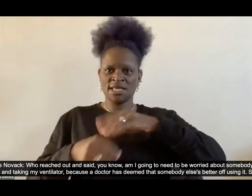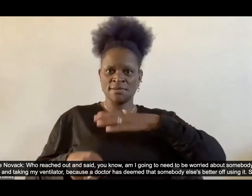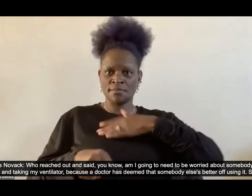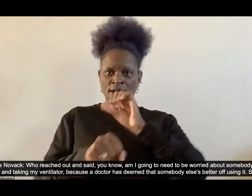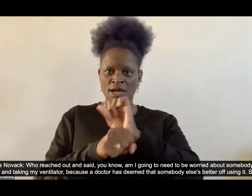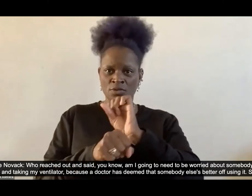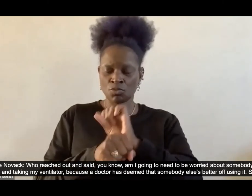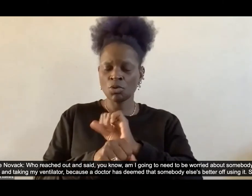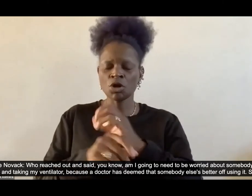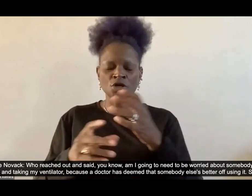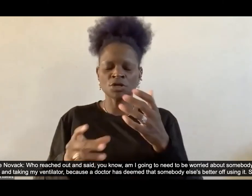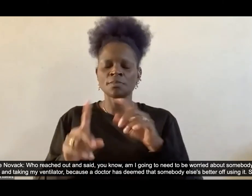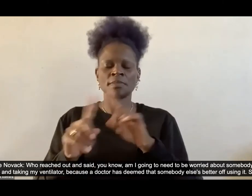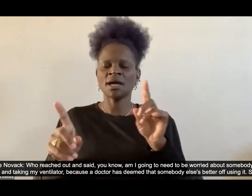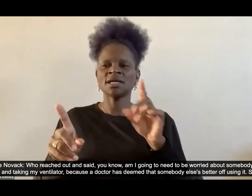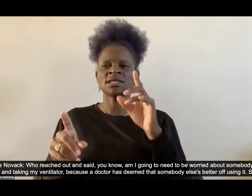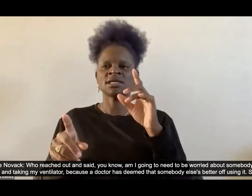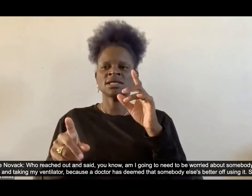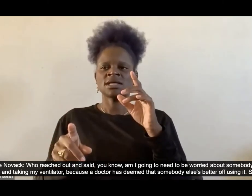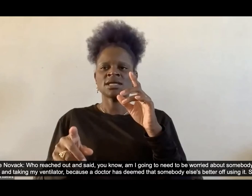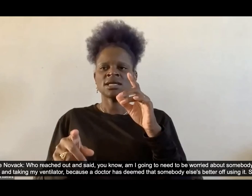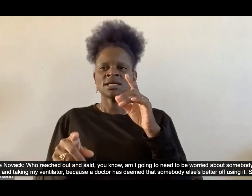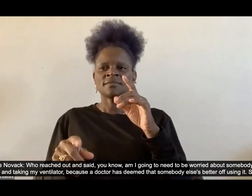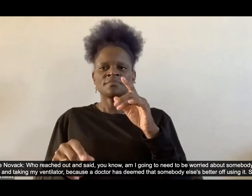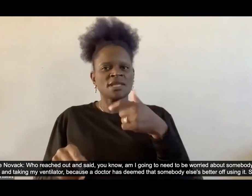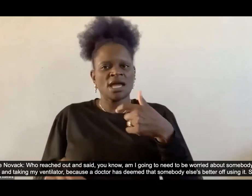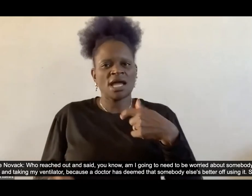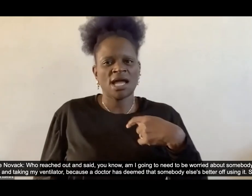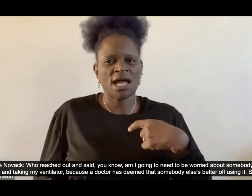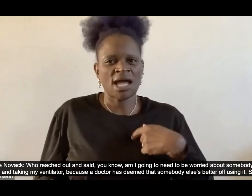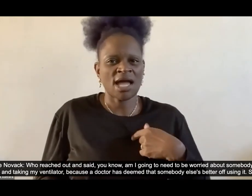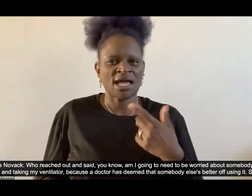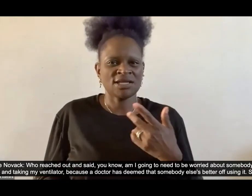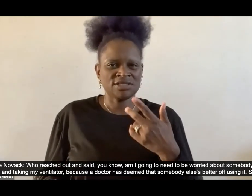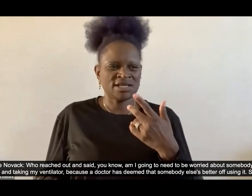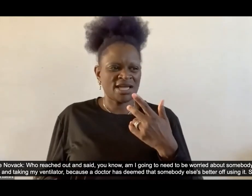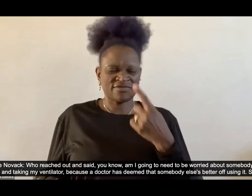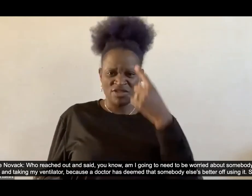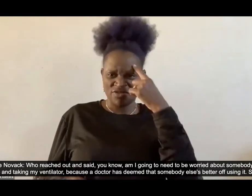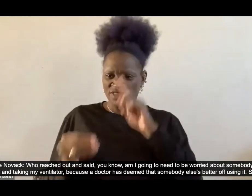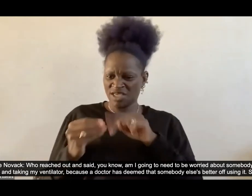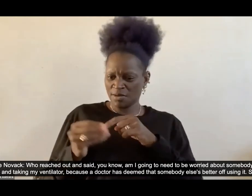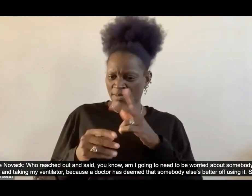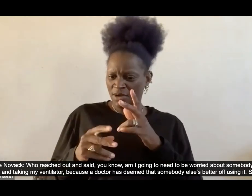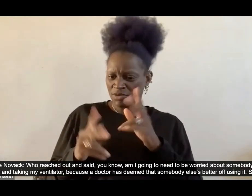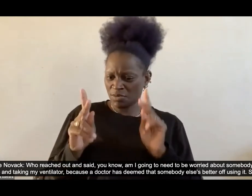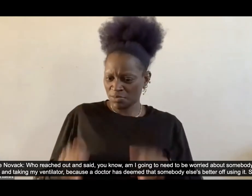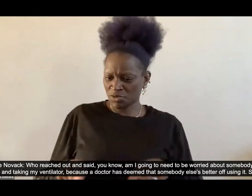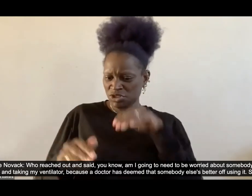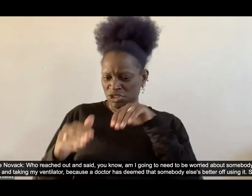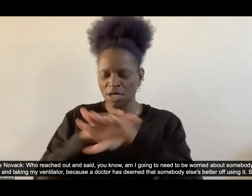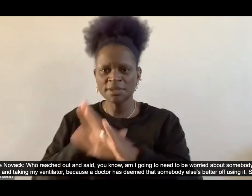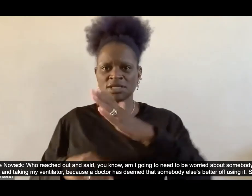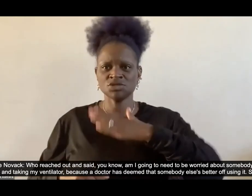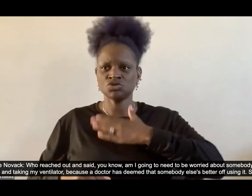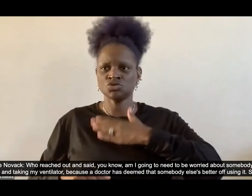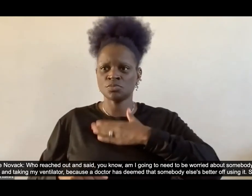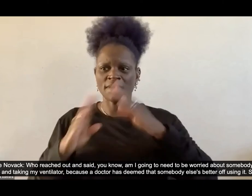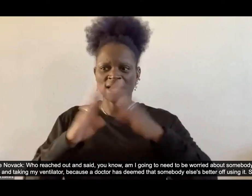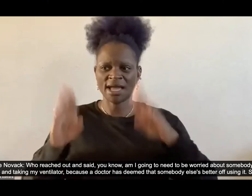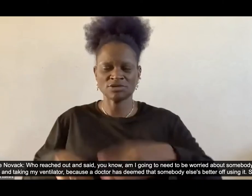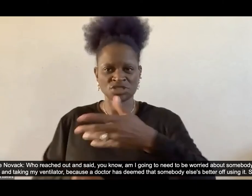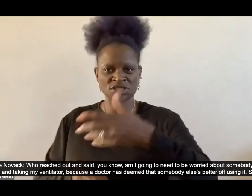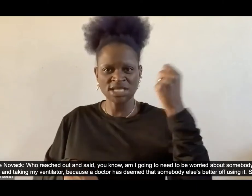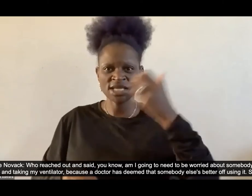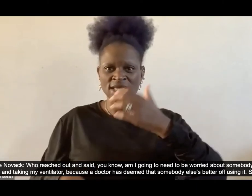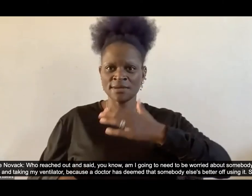out and said you know am i going to need to be worried about somebody coming into my house and taking my ventilator because a doctor has deemed